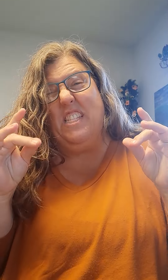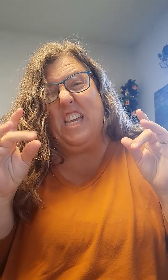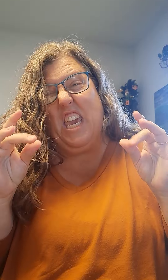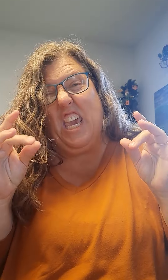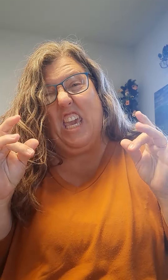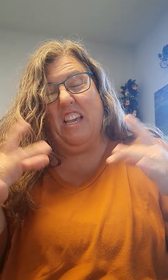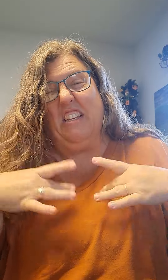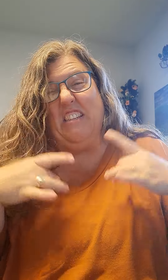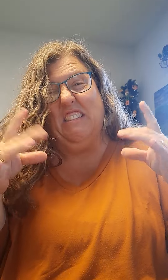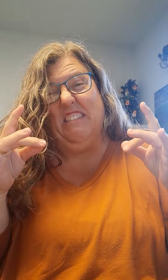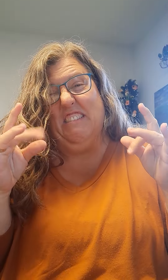sticky.